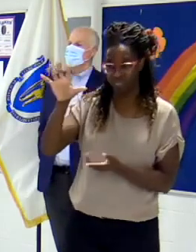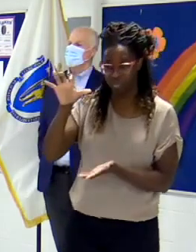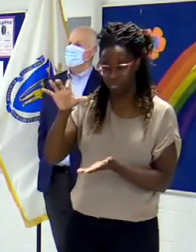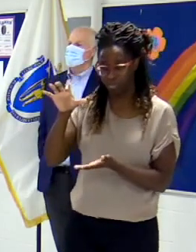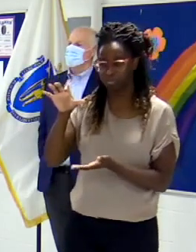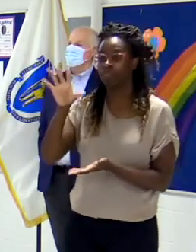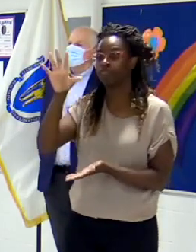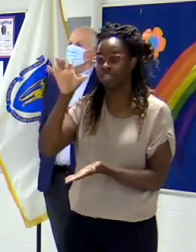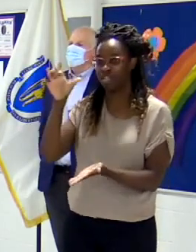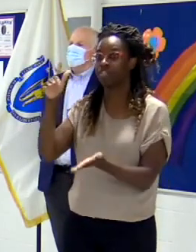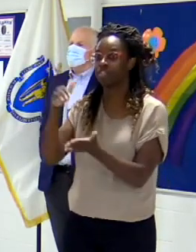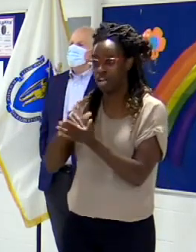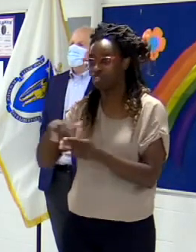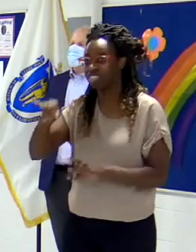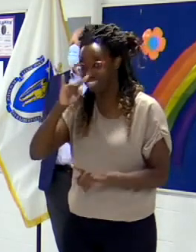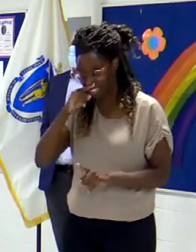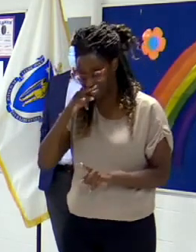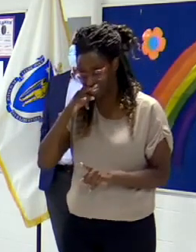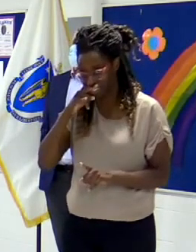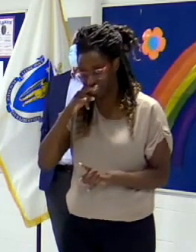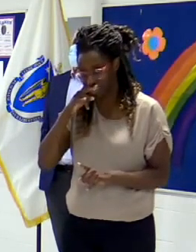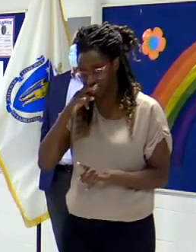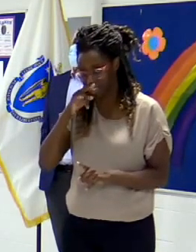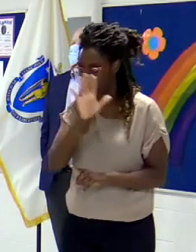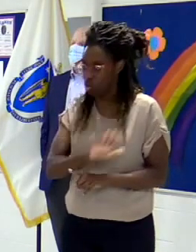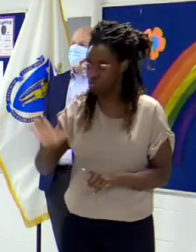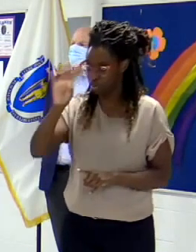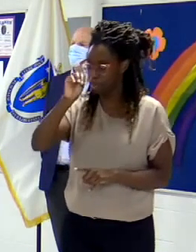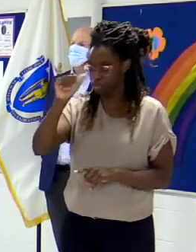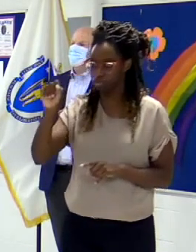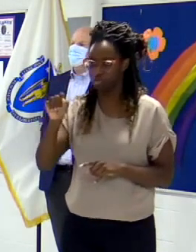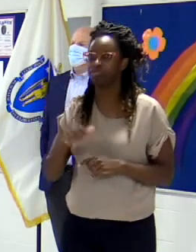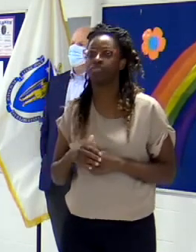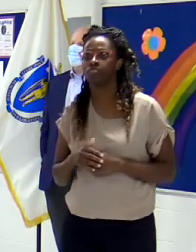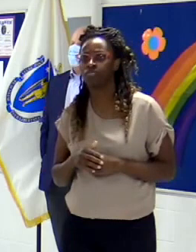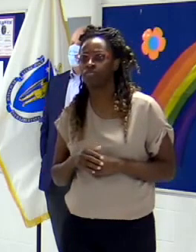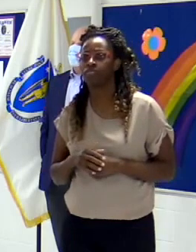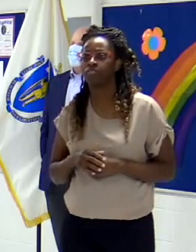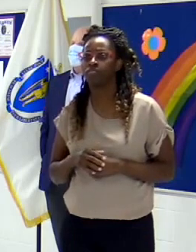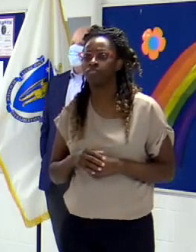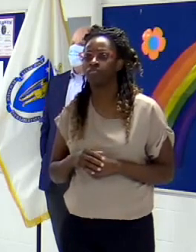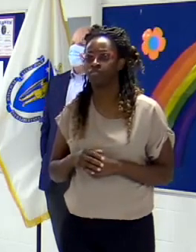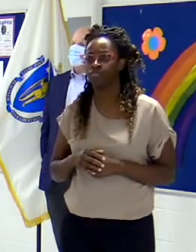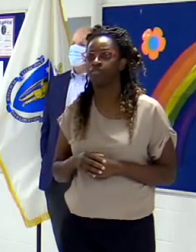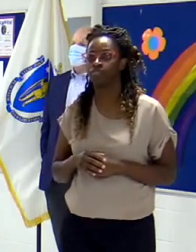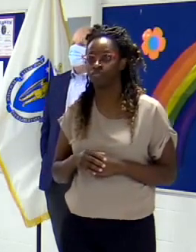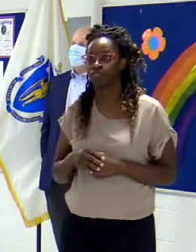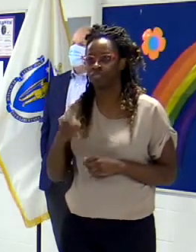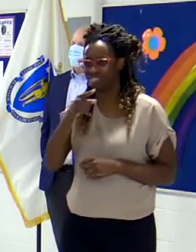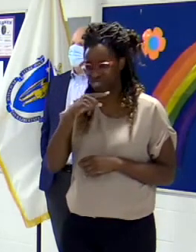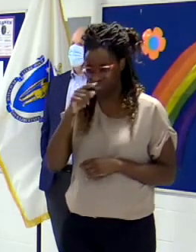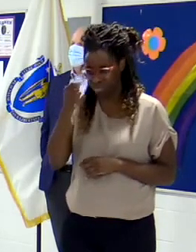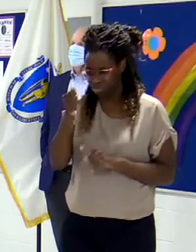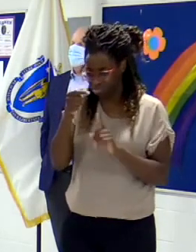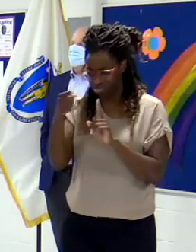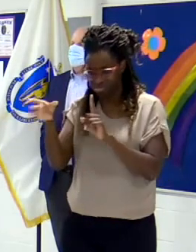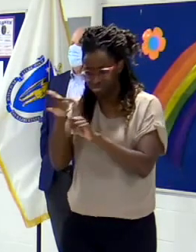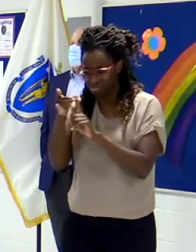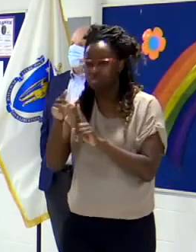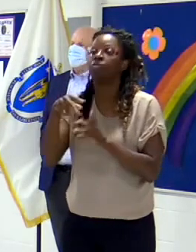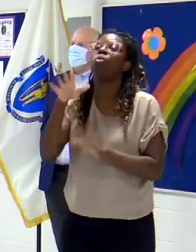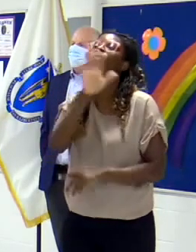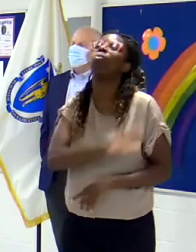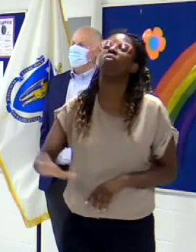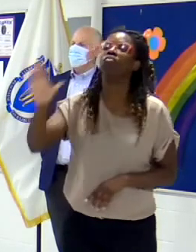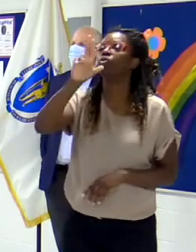teaching very small numbers with respect to, um, infections and none of which for the most part originated in the schools. And